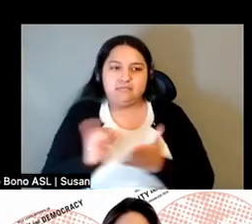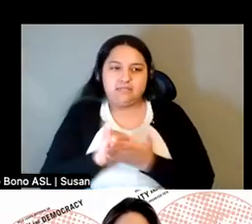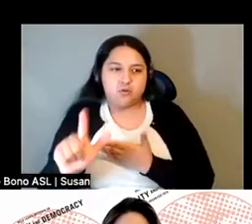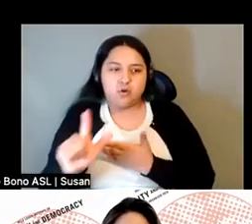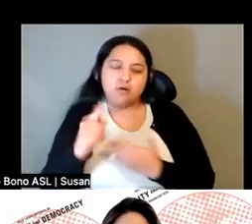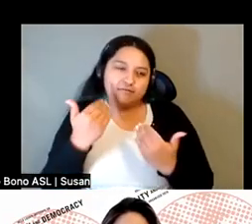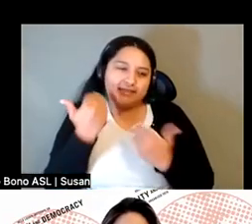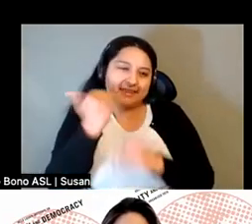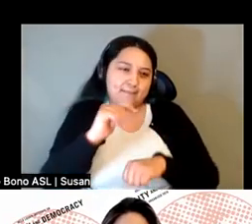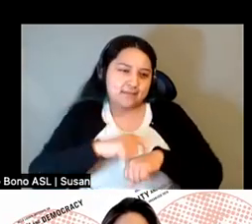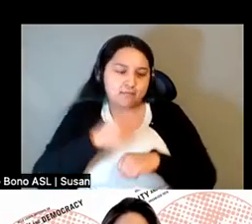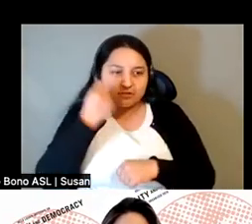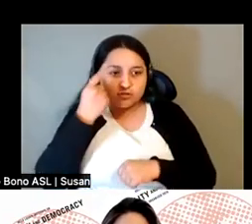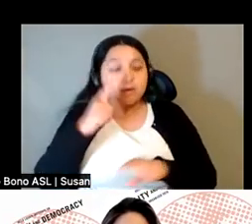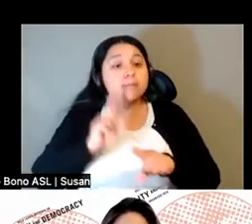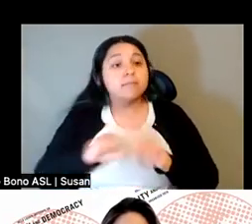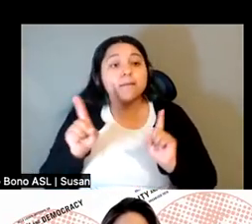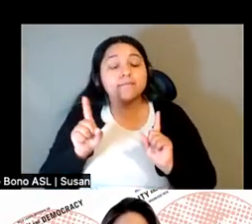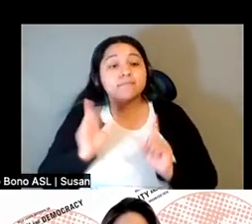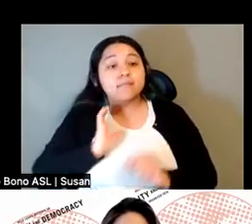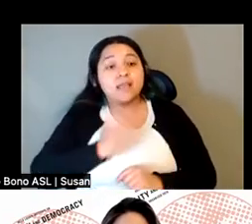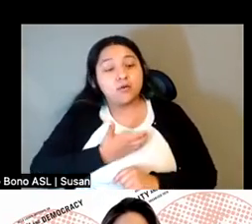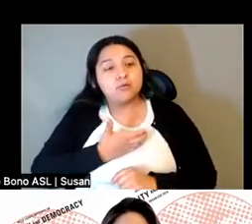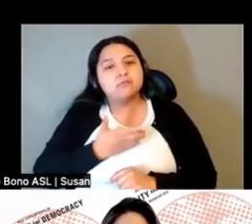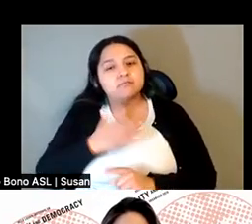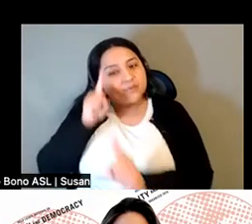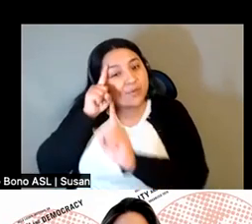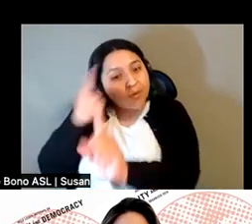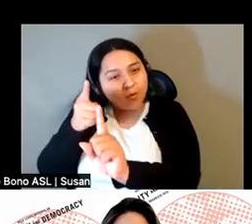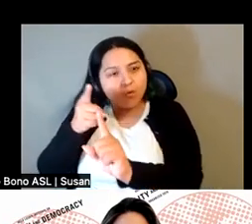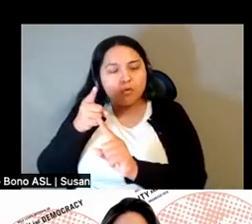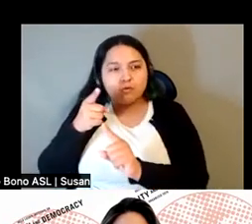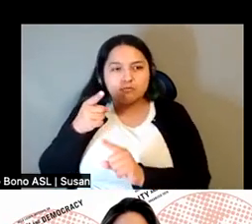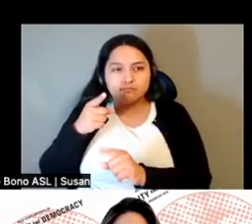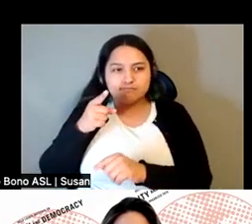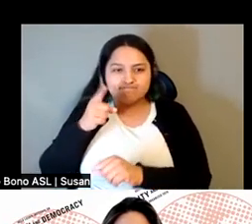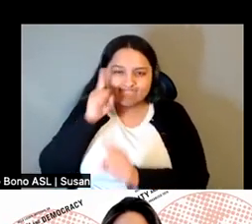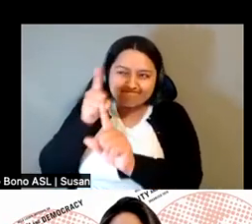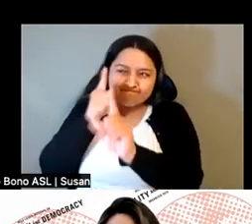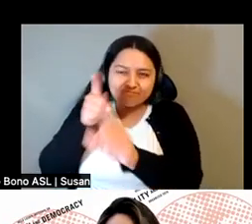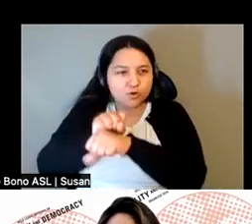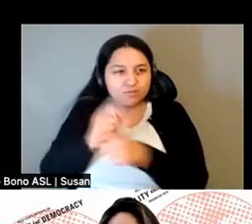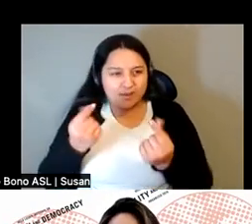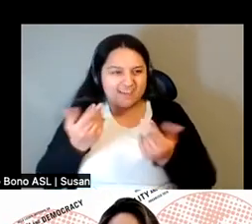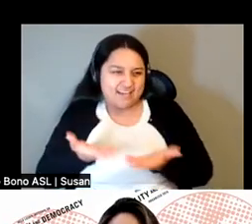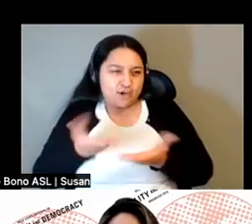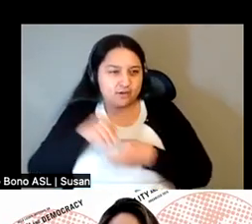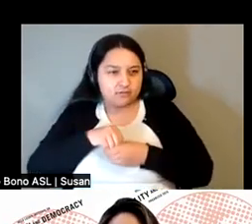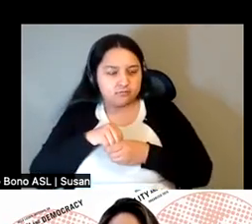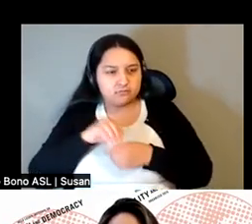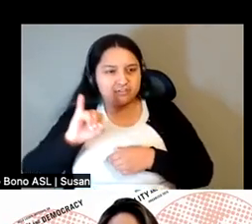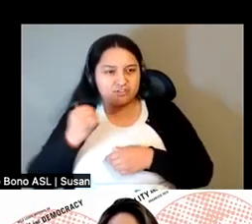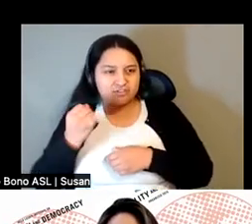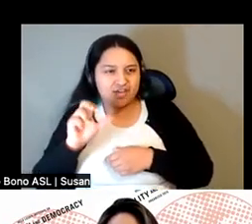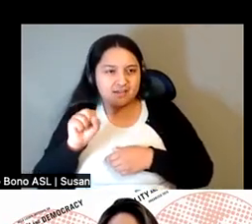what we've been, you know, working for and aiming towards, you know, here in Jackson. And I think this is a